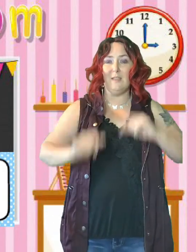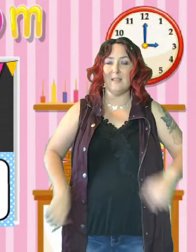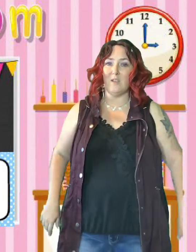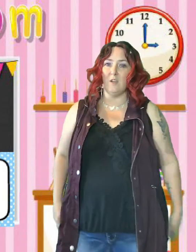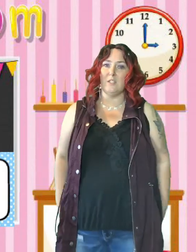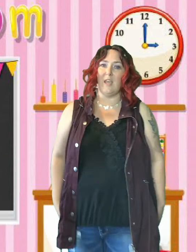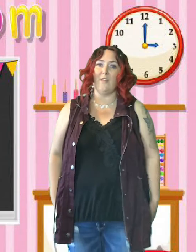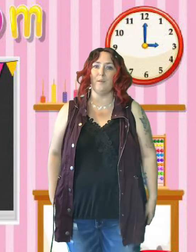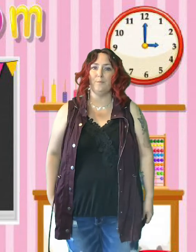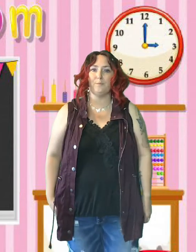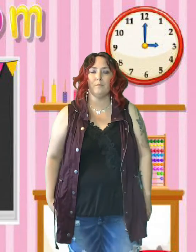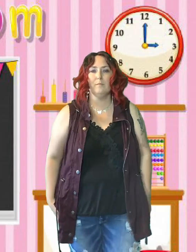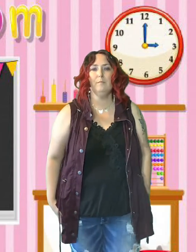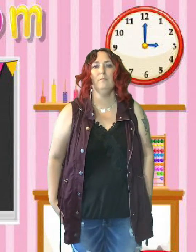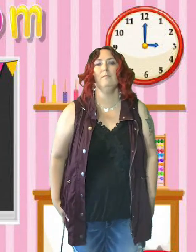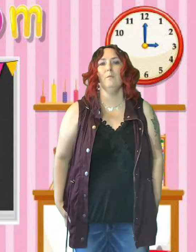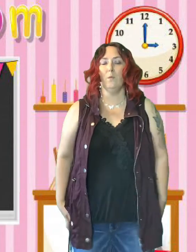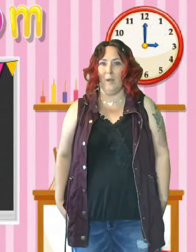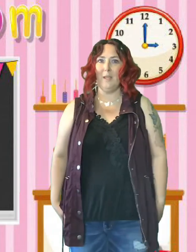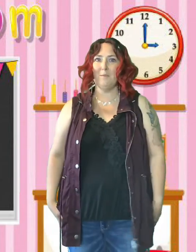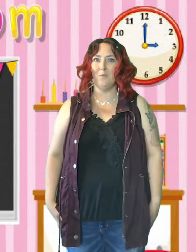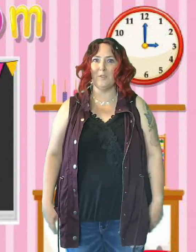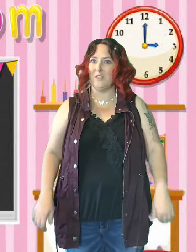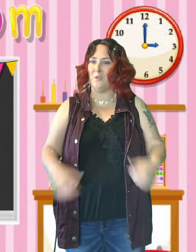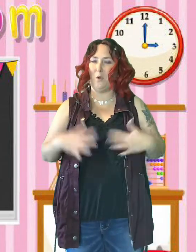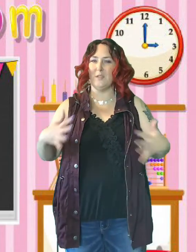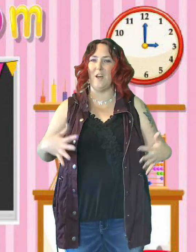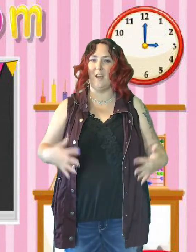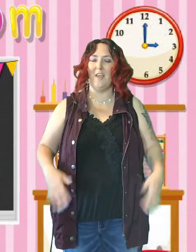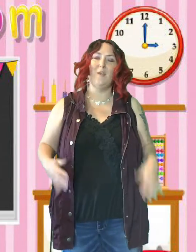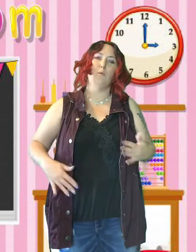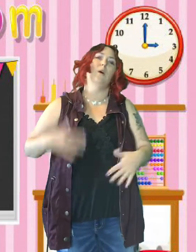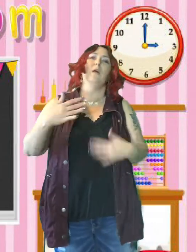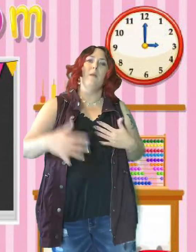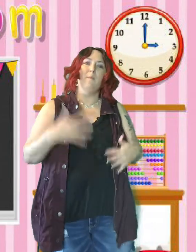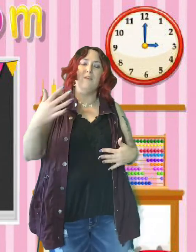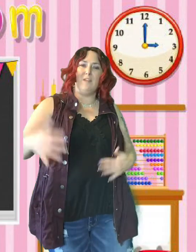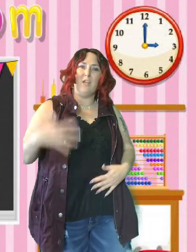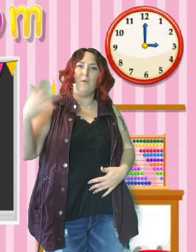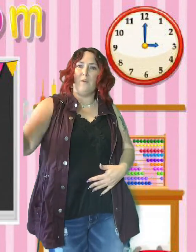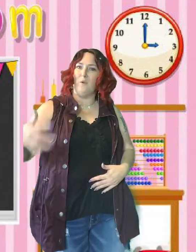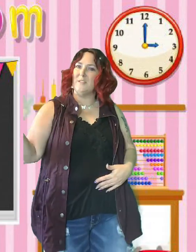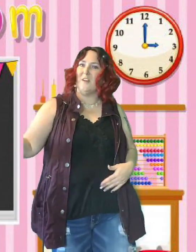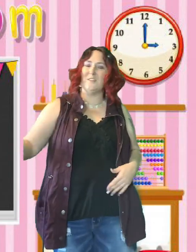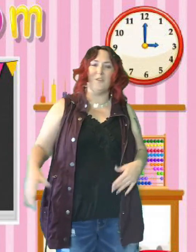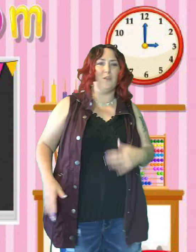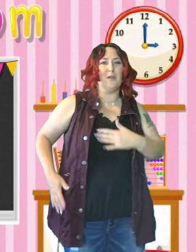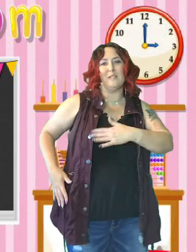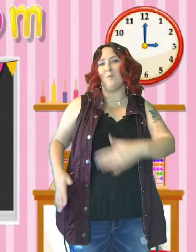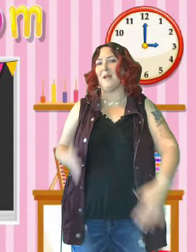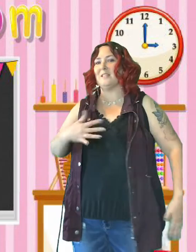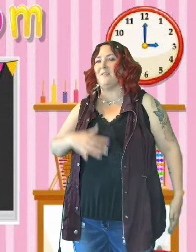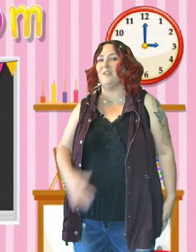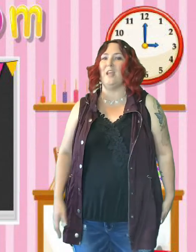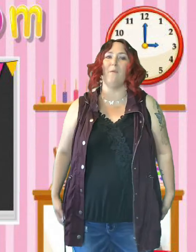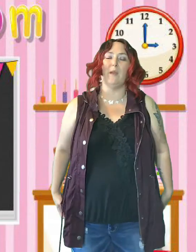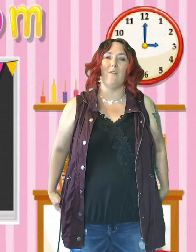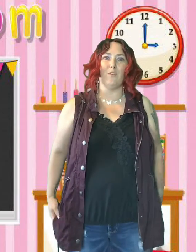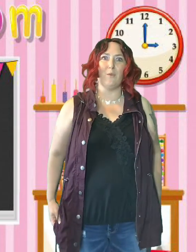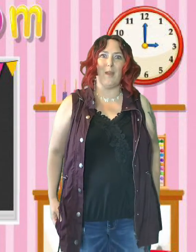this all together. Ready? Let's do the whole song. And then we'll make a video of the whole song so that you guys can practice every day whenever you're ready.